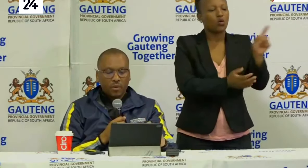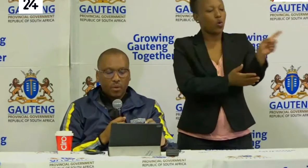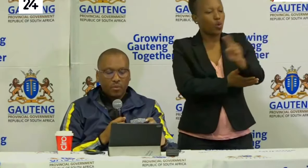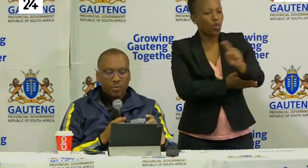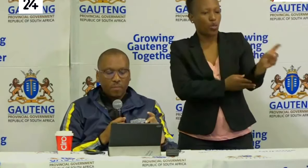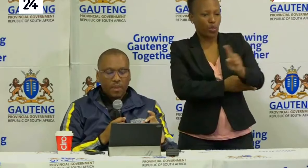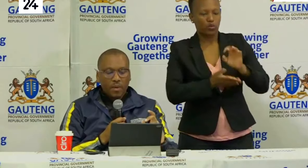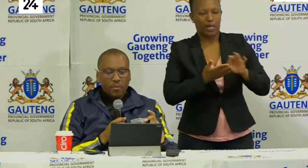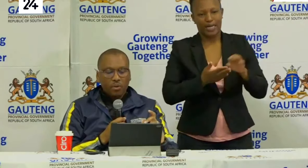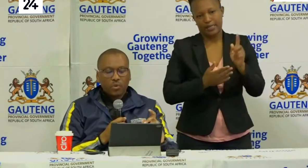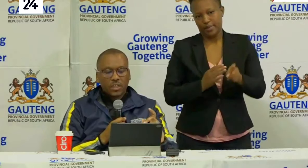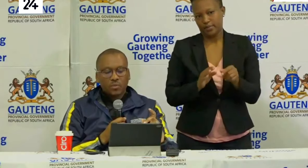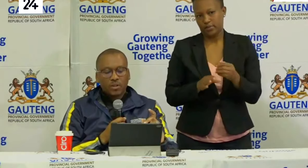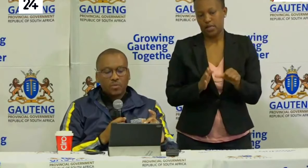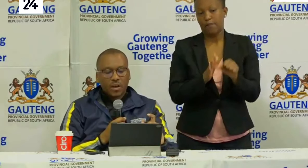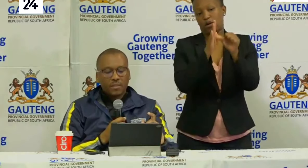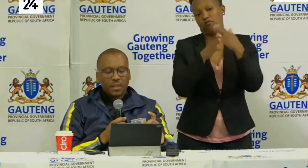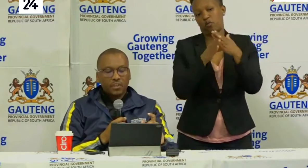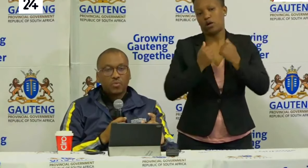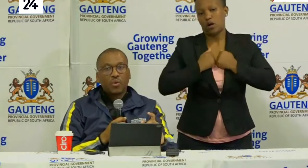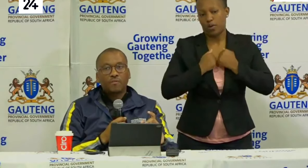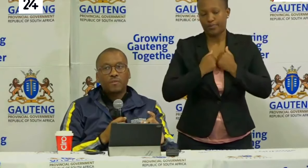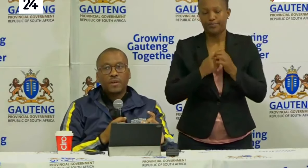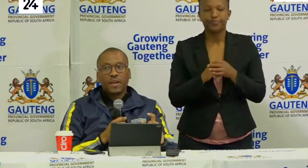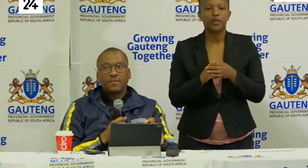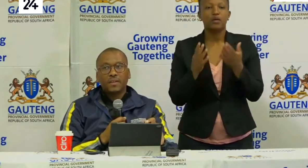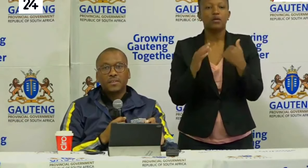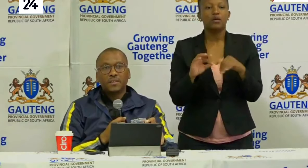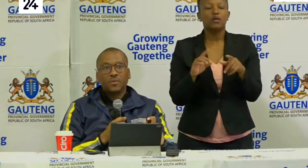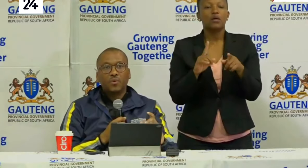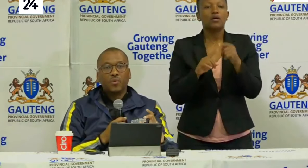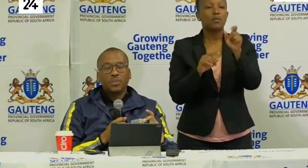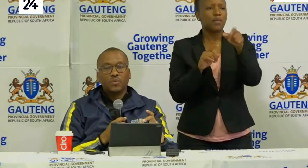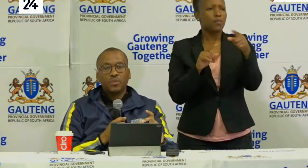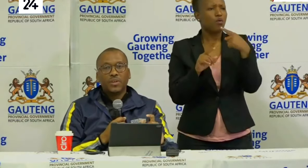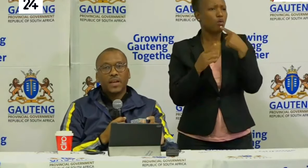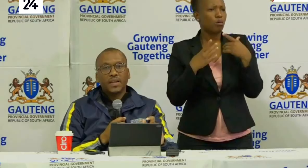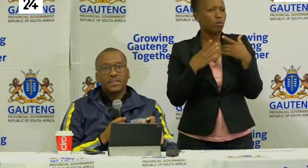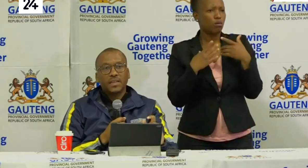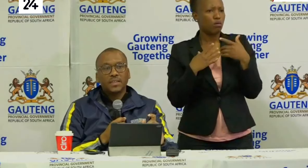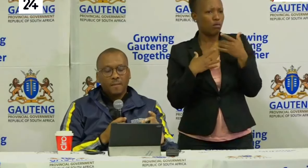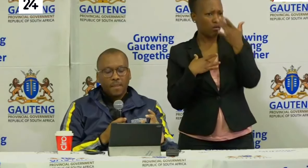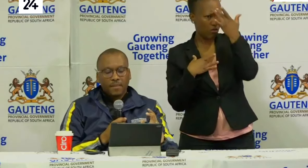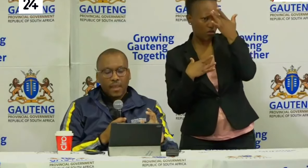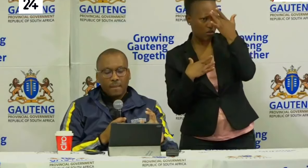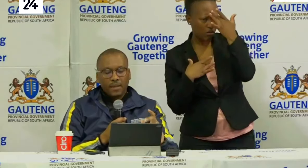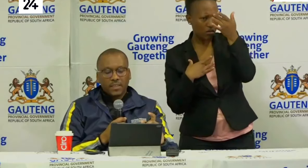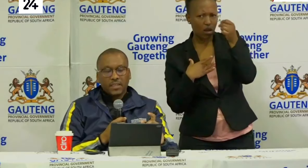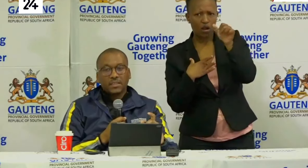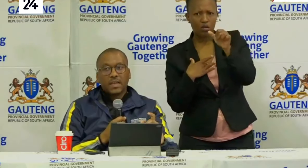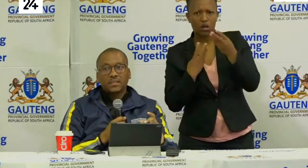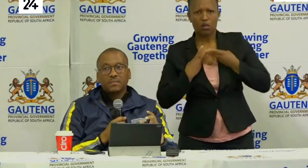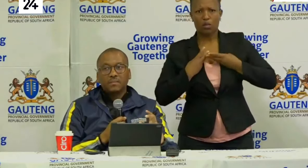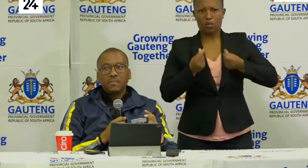the work that we do. We also just want to cover the issue of recoveries. You would realize that there are